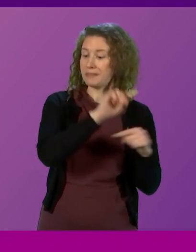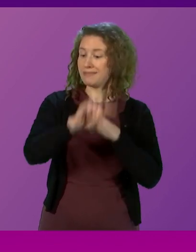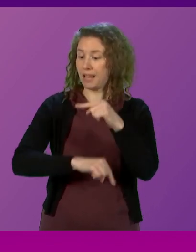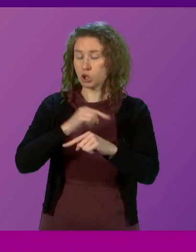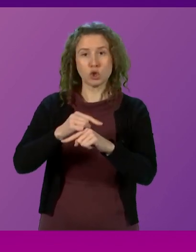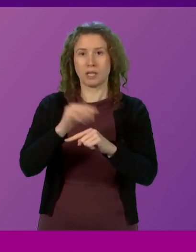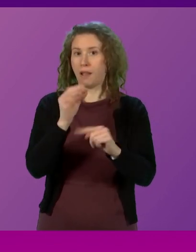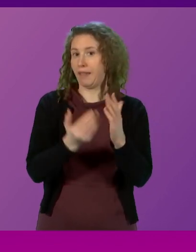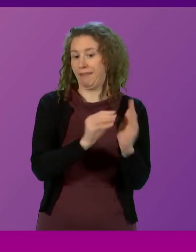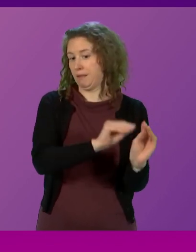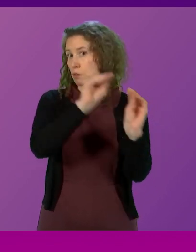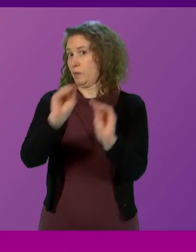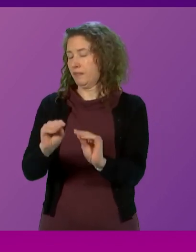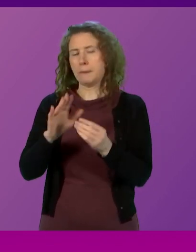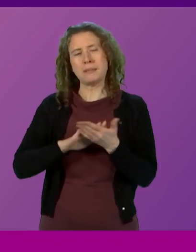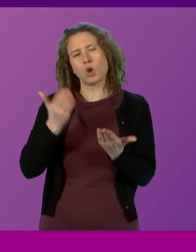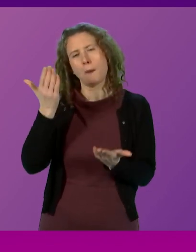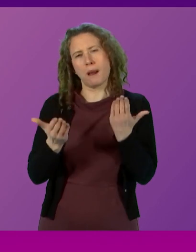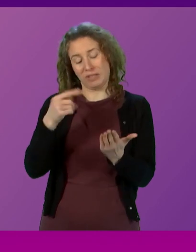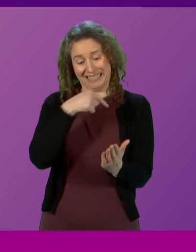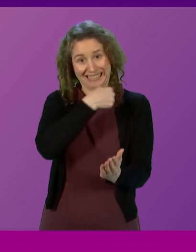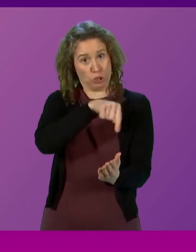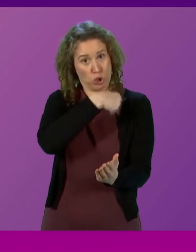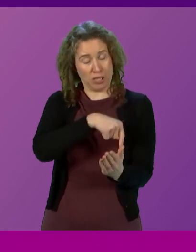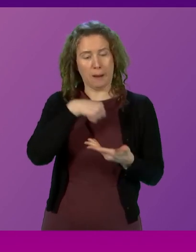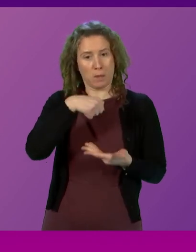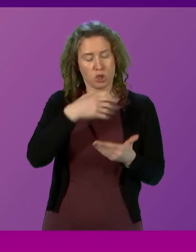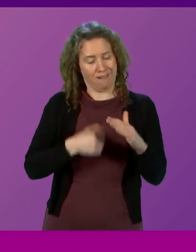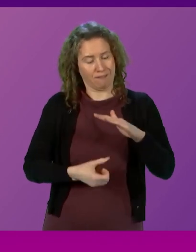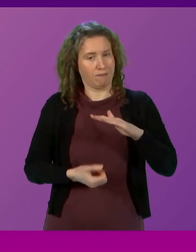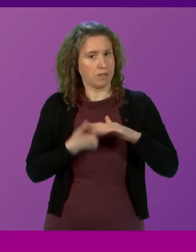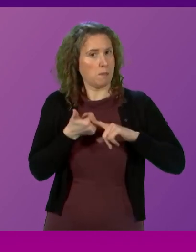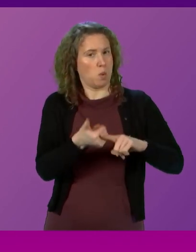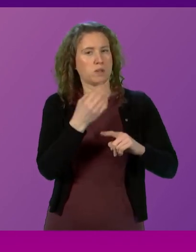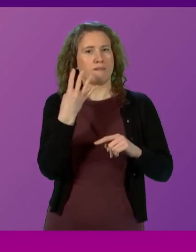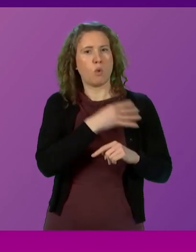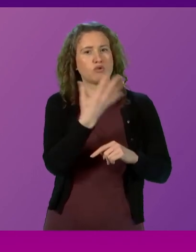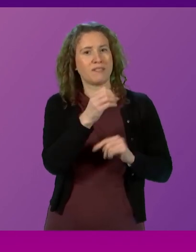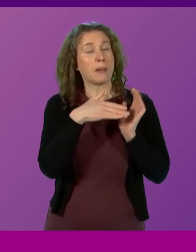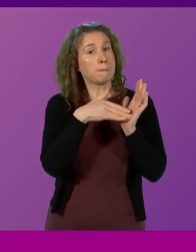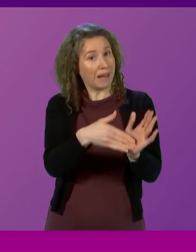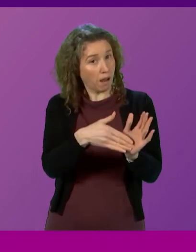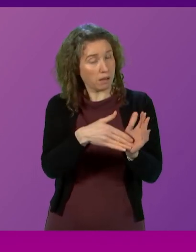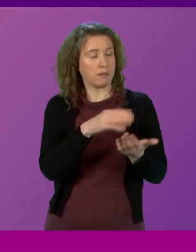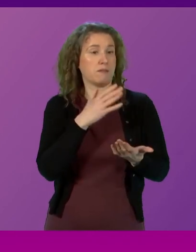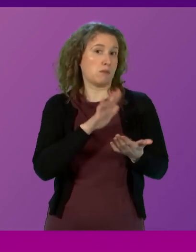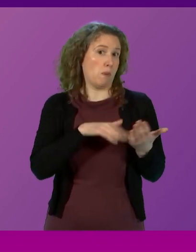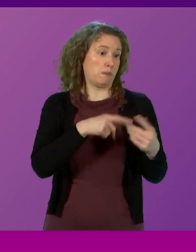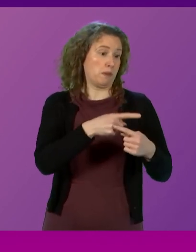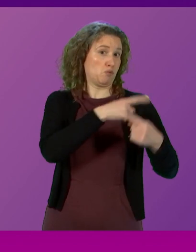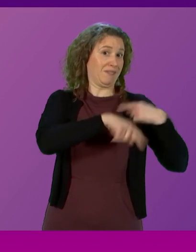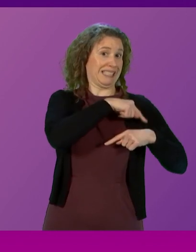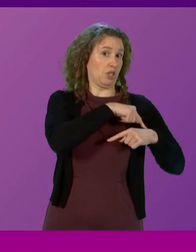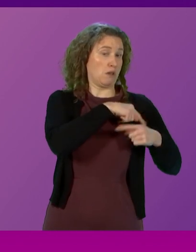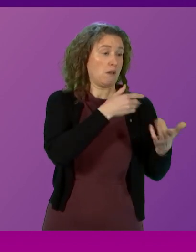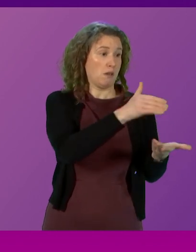comparison, our budget for this year was underpinned by £450 million of resources carried over from the